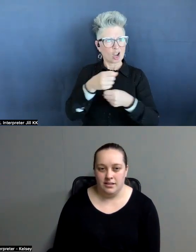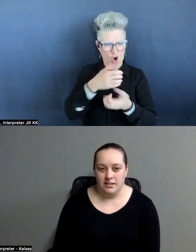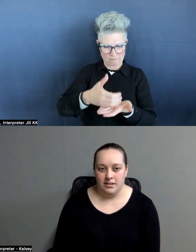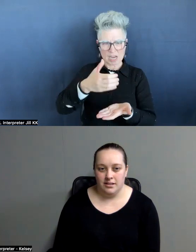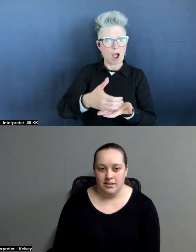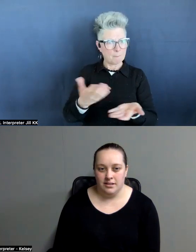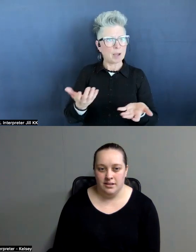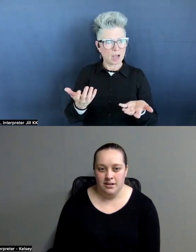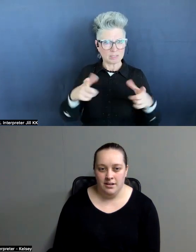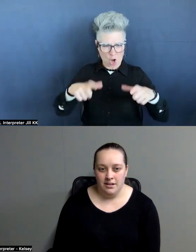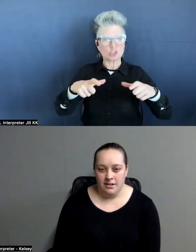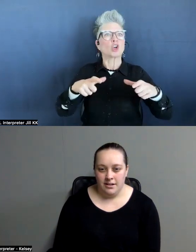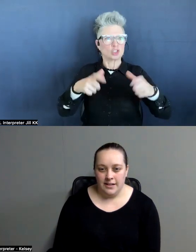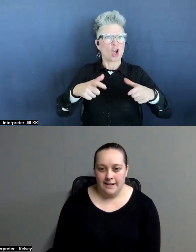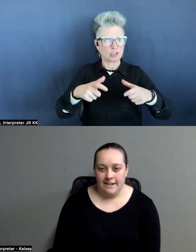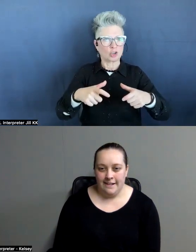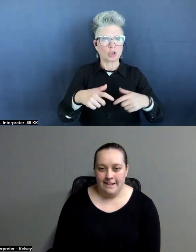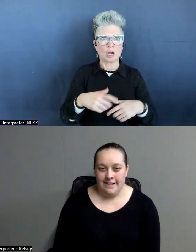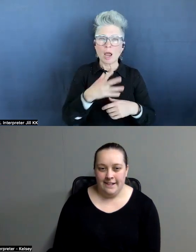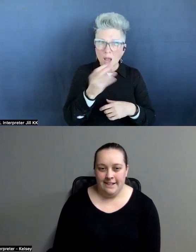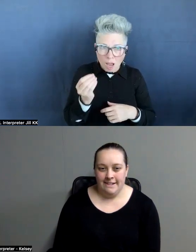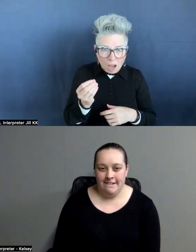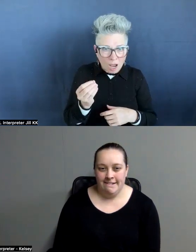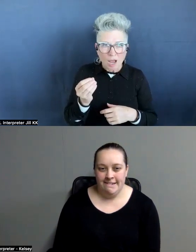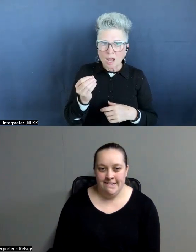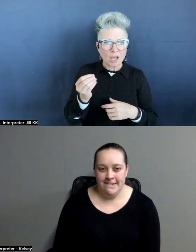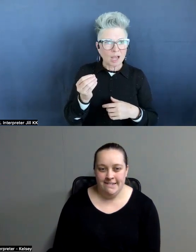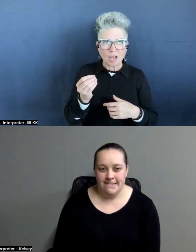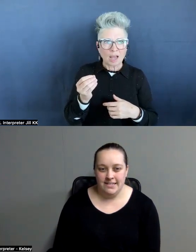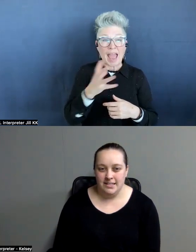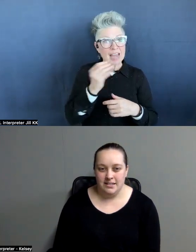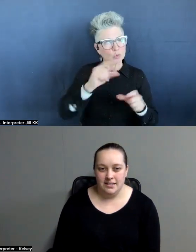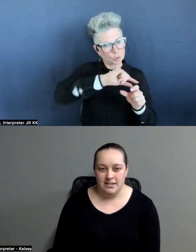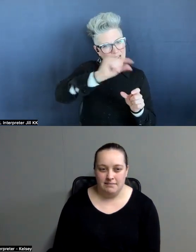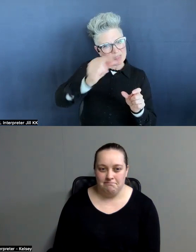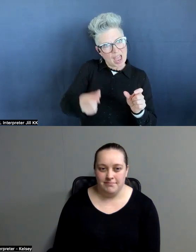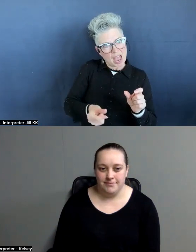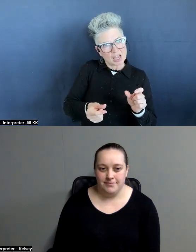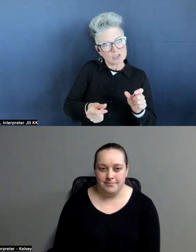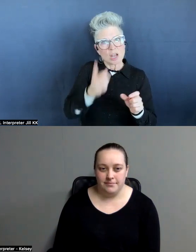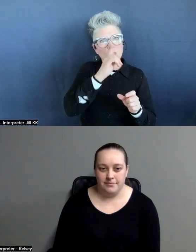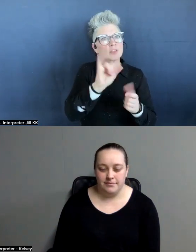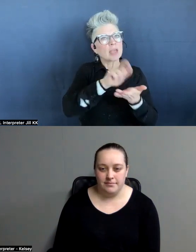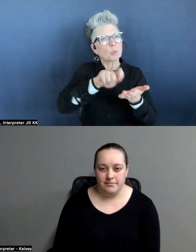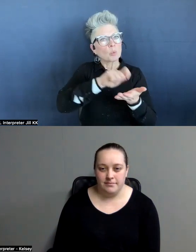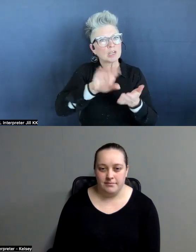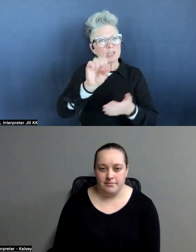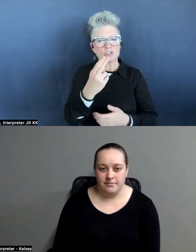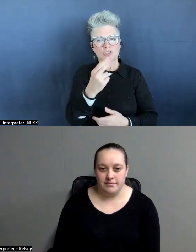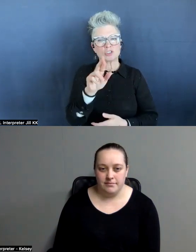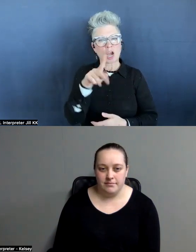was around the edge. Yes. And they look like they were written in Sharpie, just handwritten.